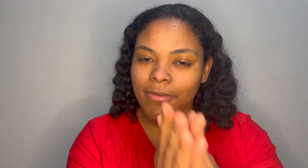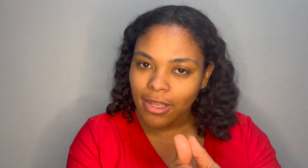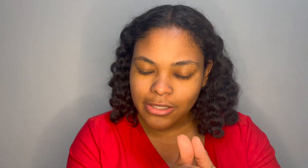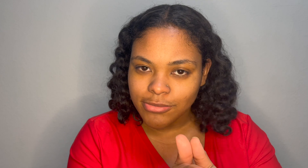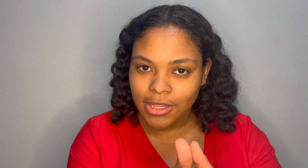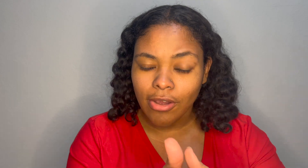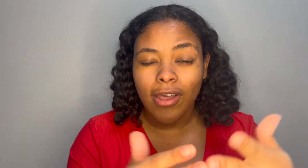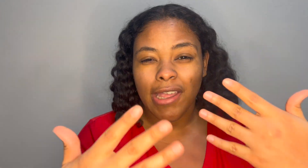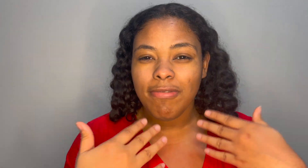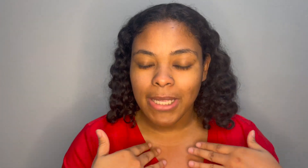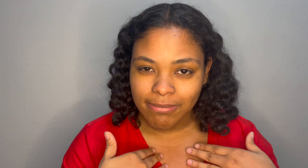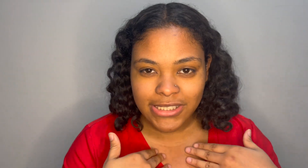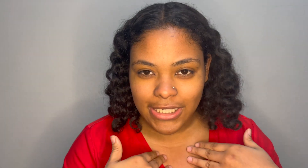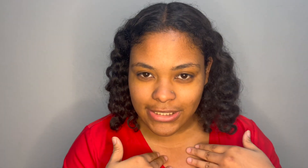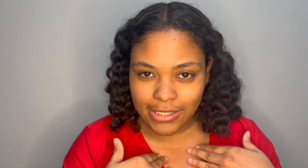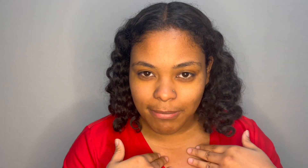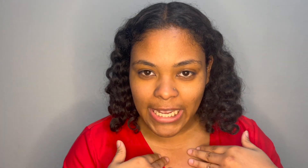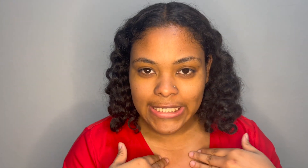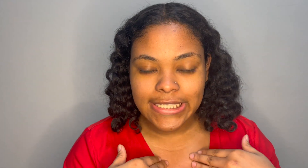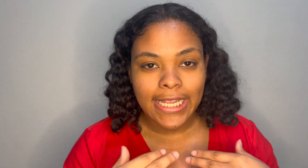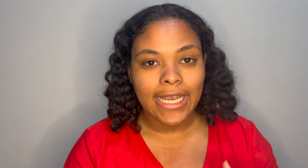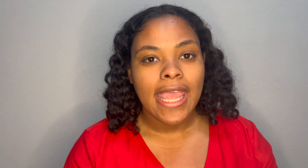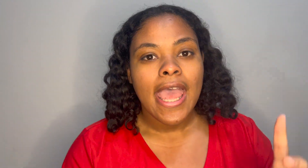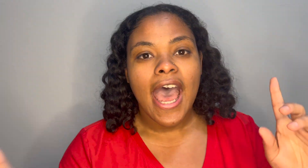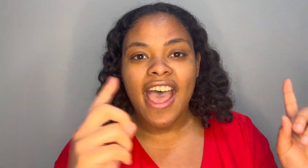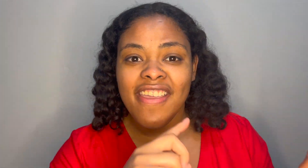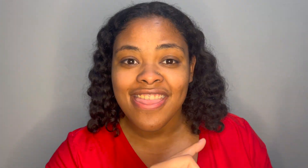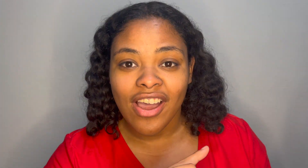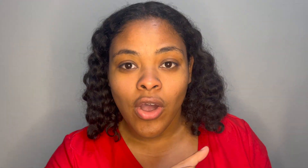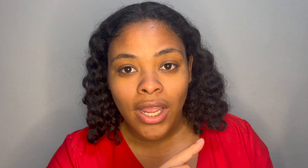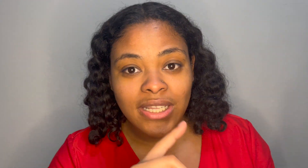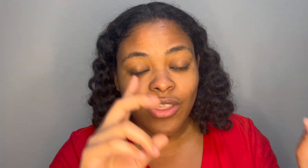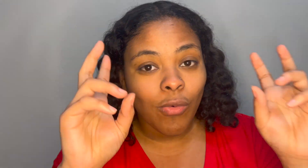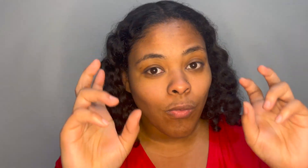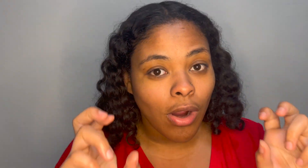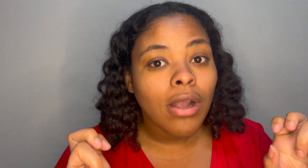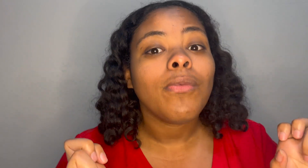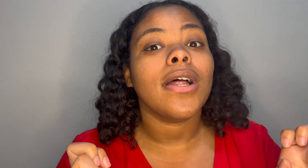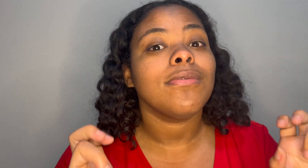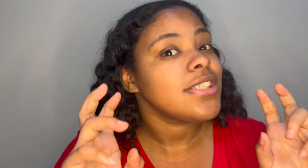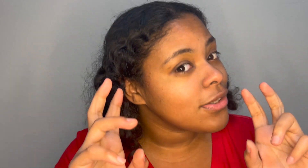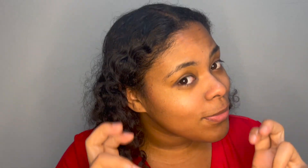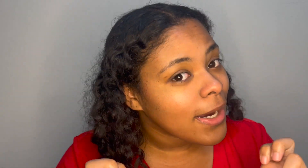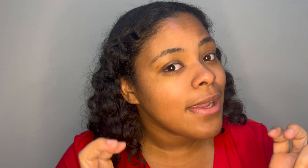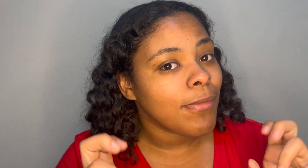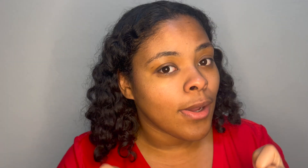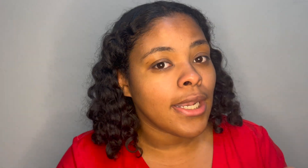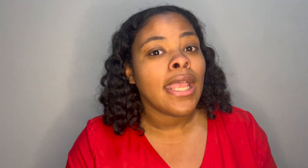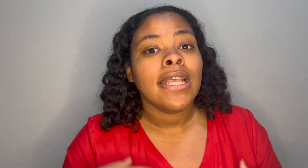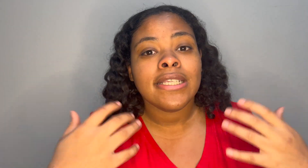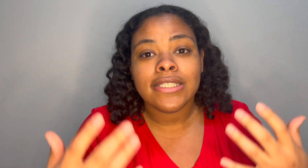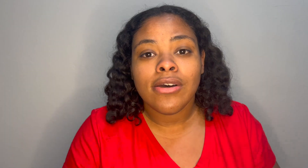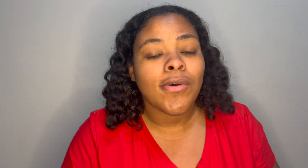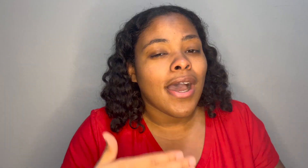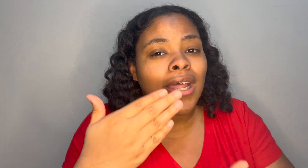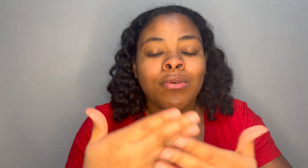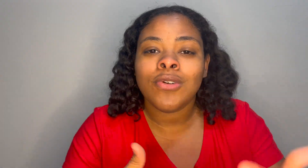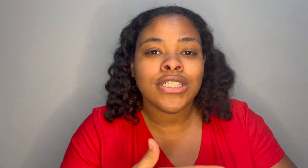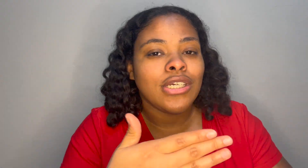be honest with y'all i've made mistakes in the past and i thought the wrong one was the right one so i don't want y'all